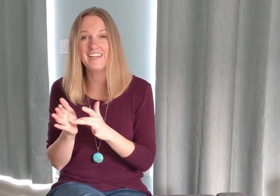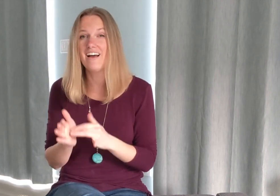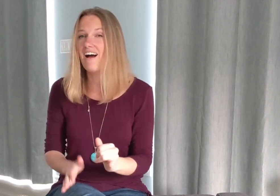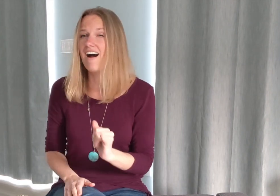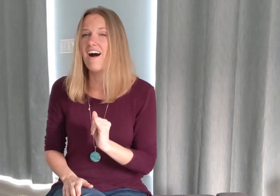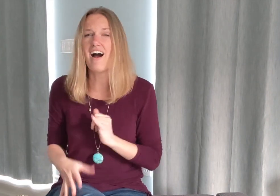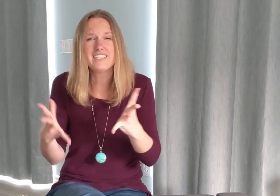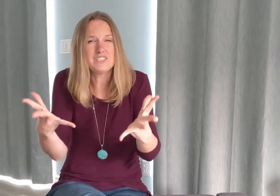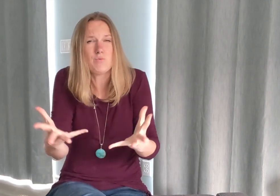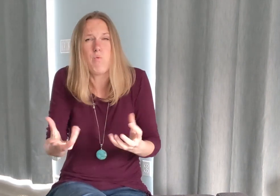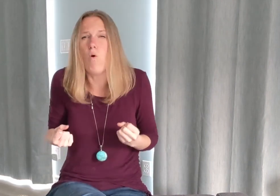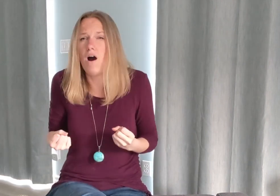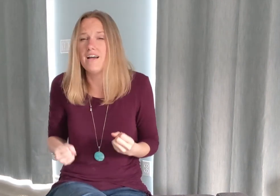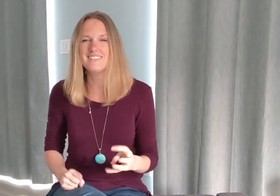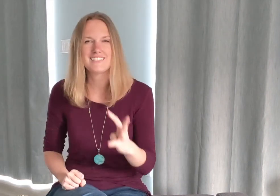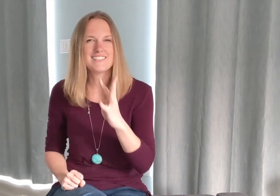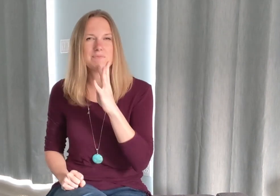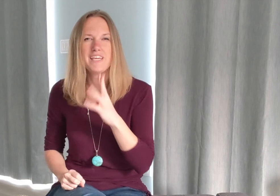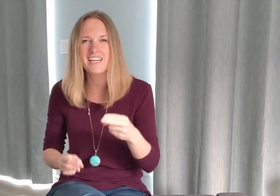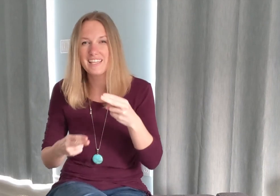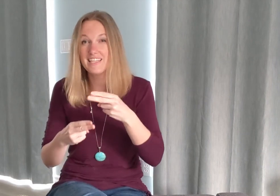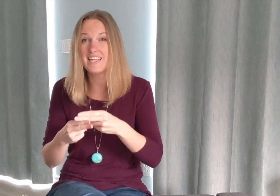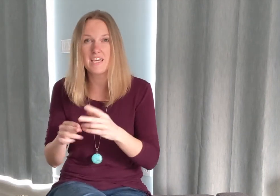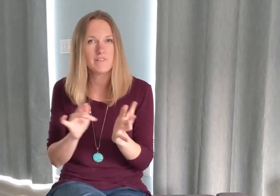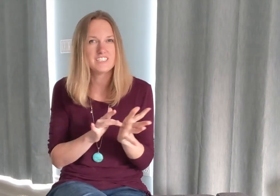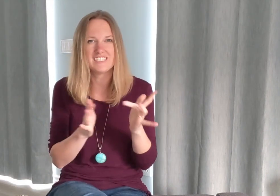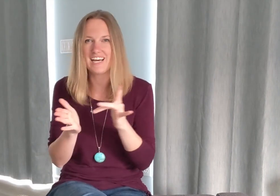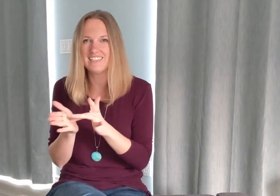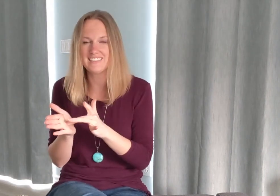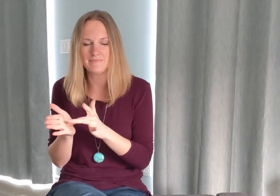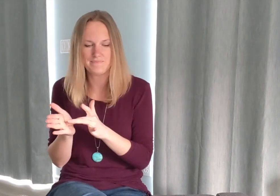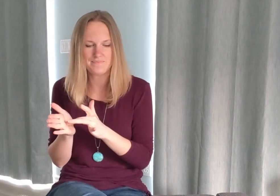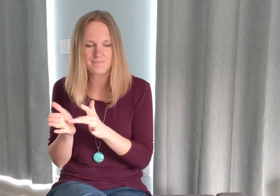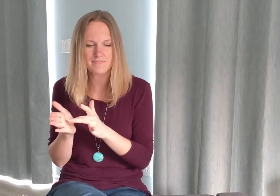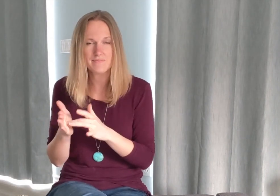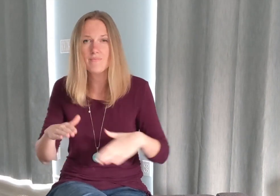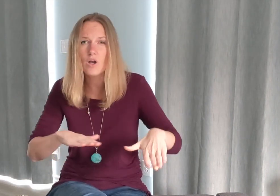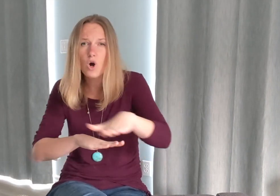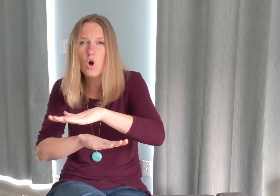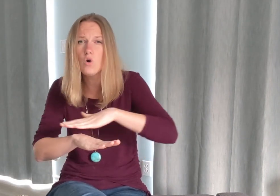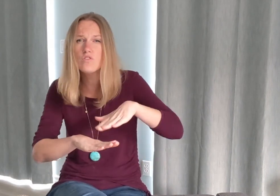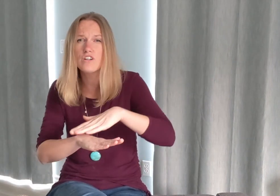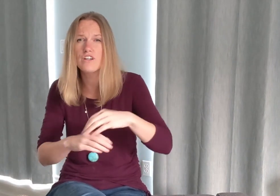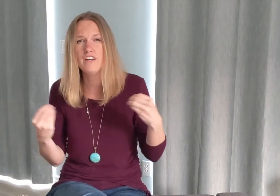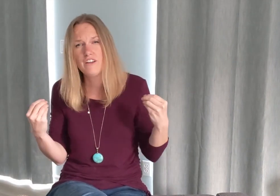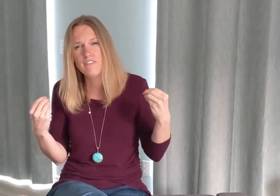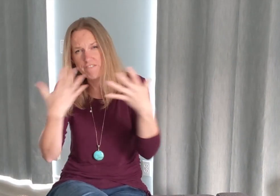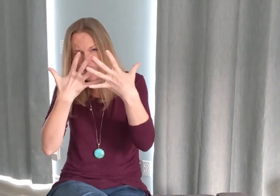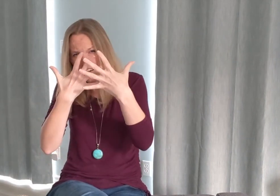I just want to speak the name of Jesus over fear